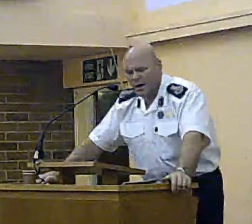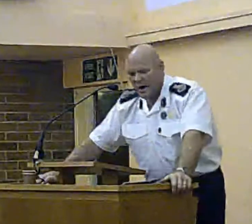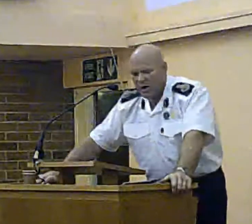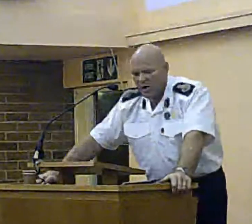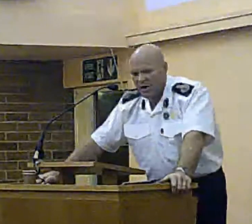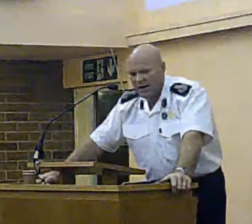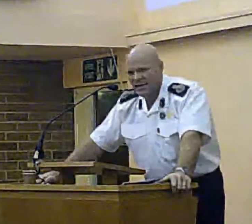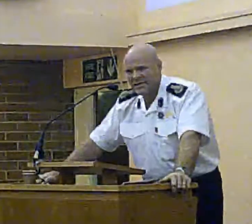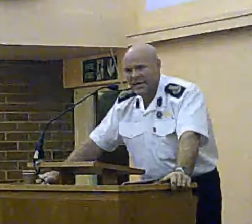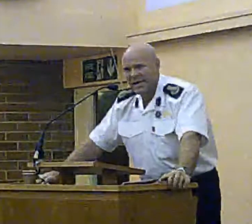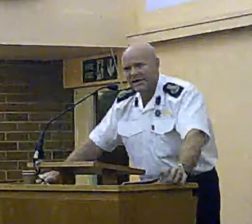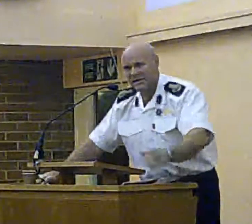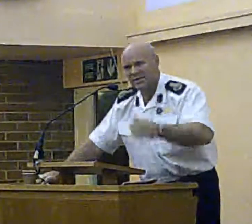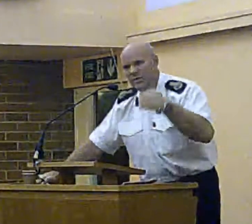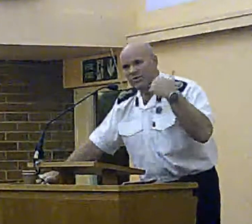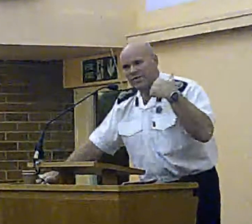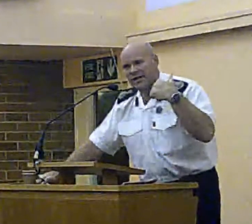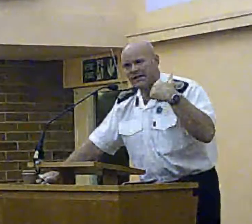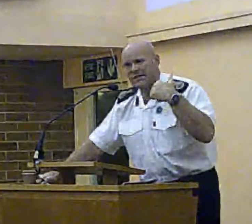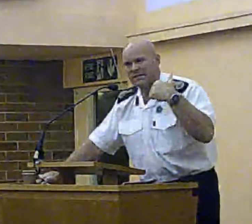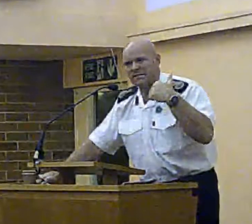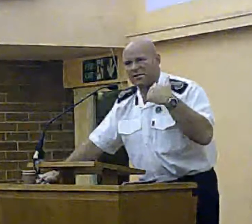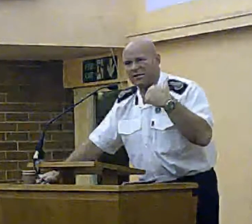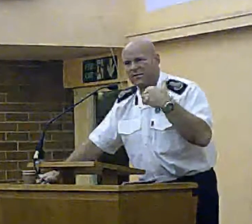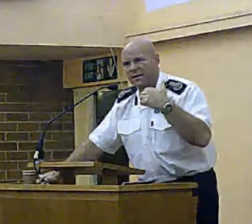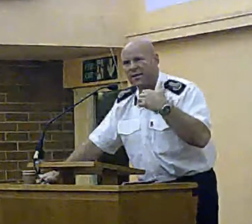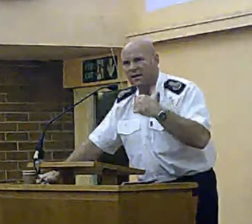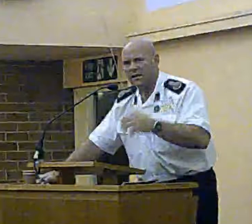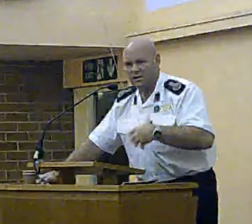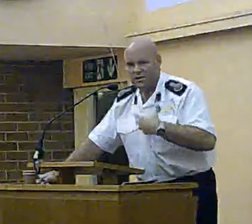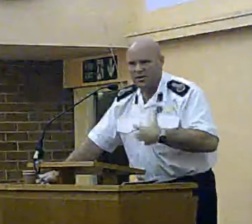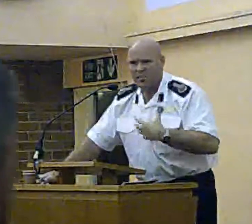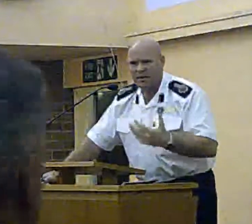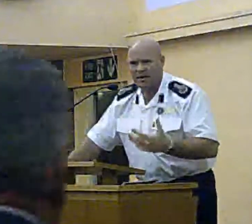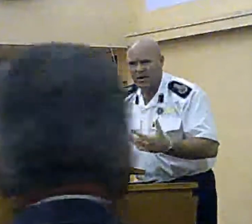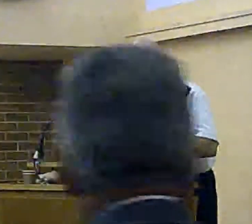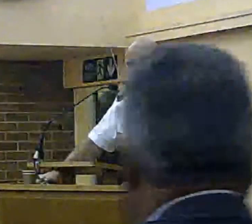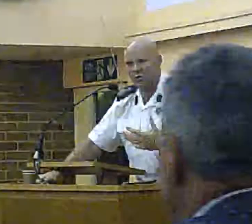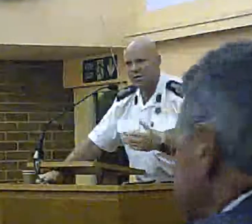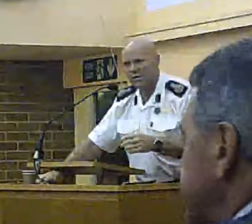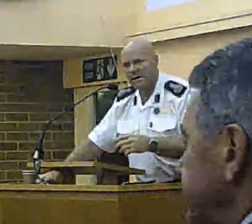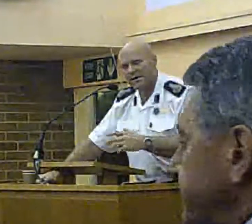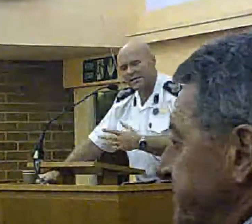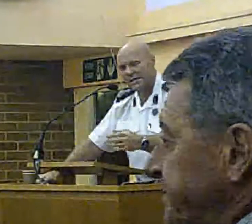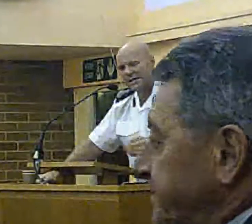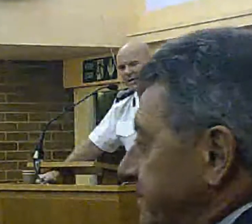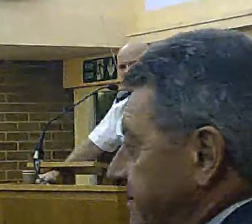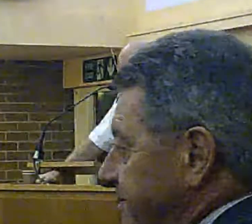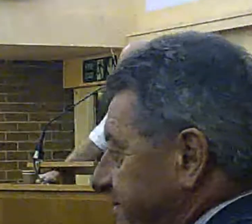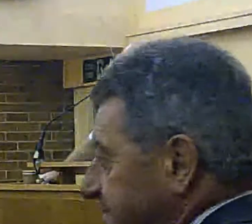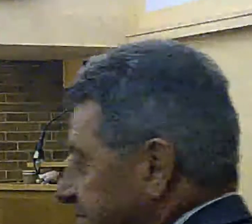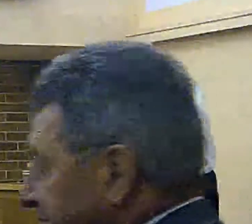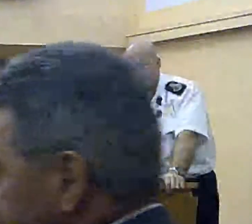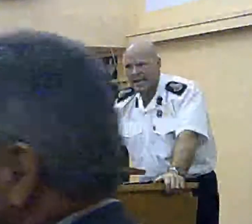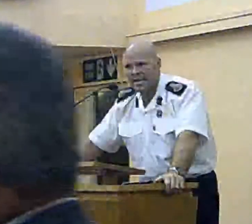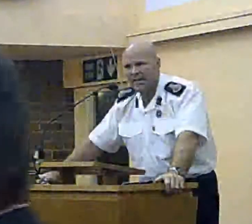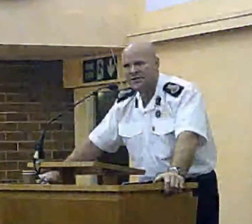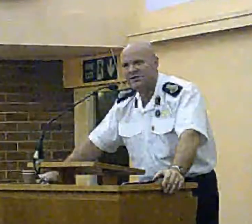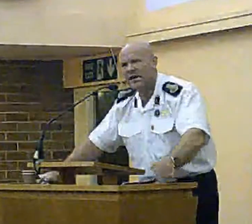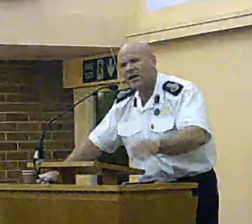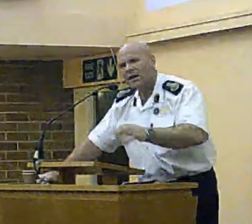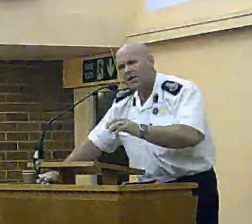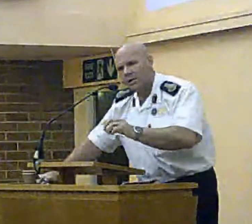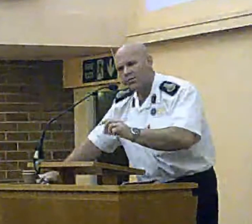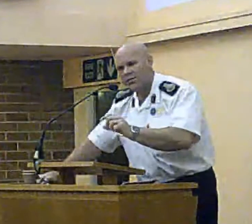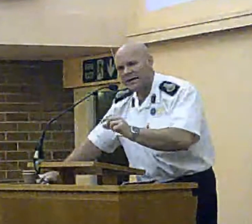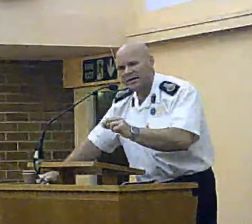all I can say is, is those figures that the, let's not mean it comes up with them, it is the, it's our data analysts.